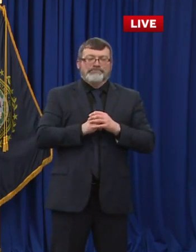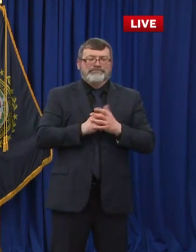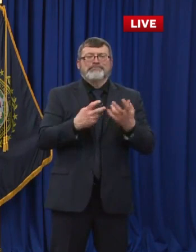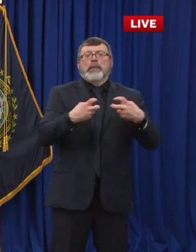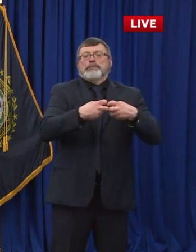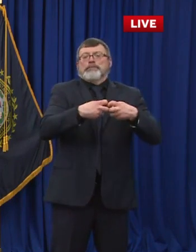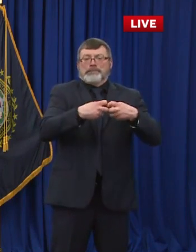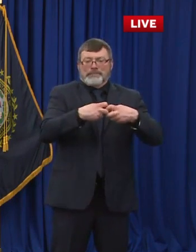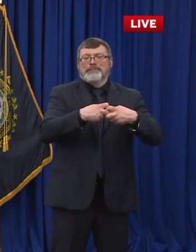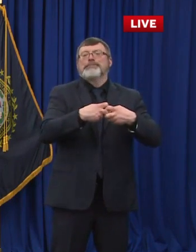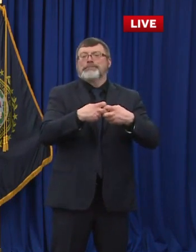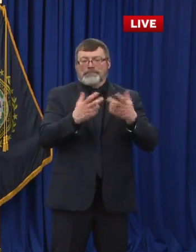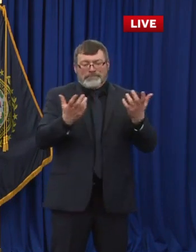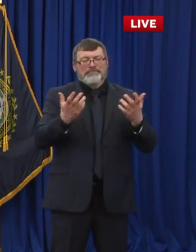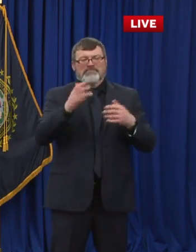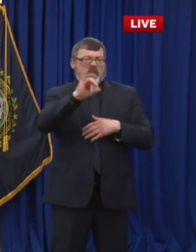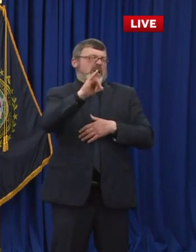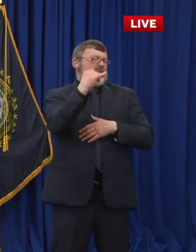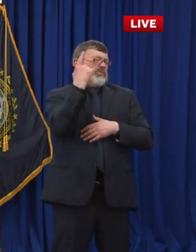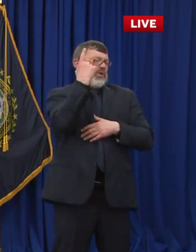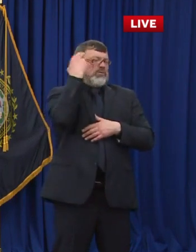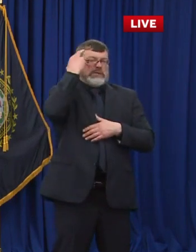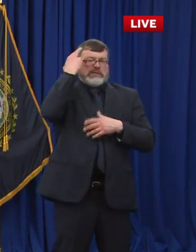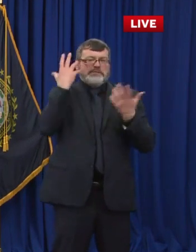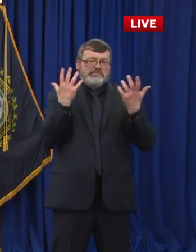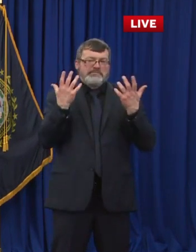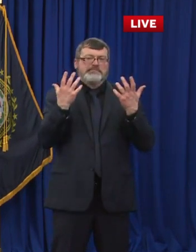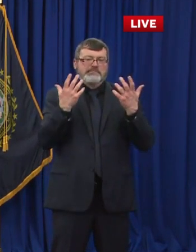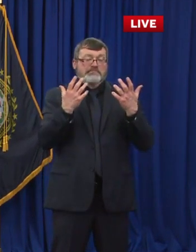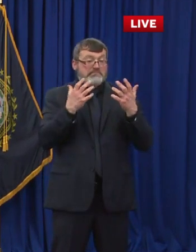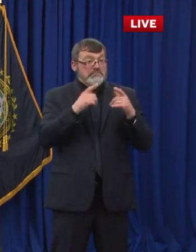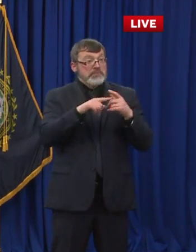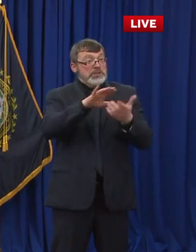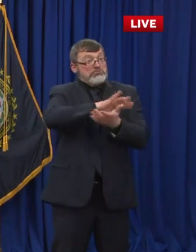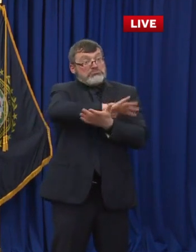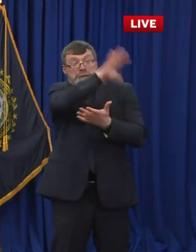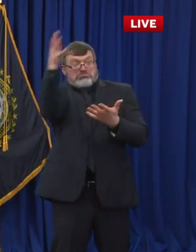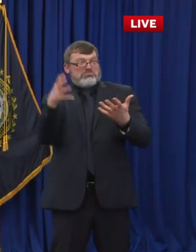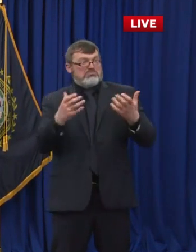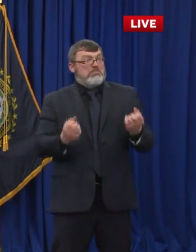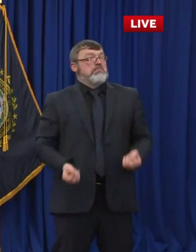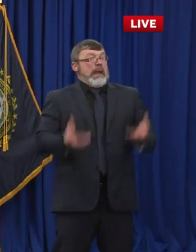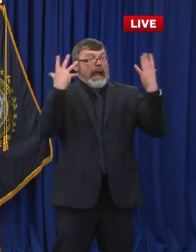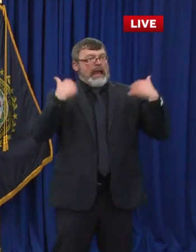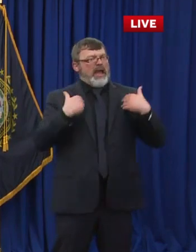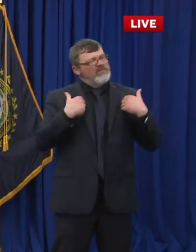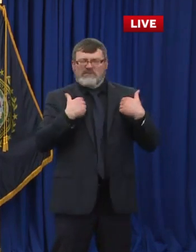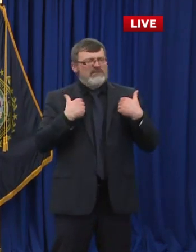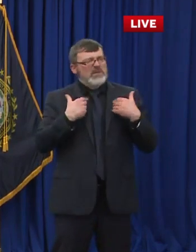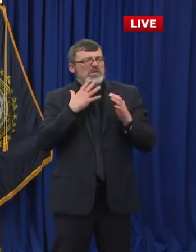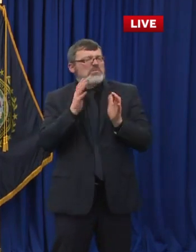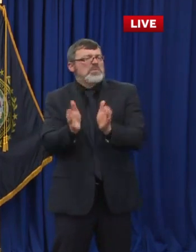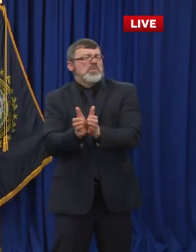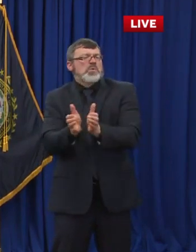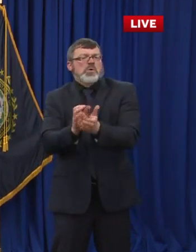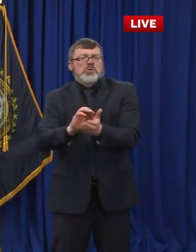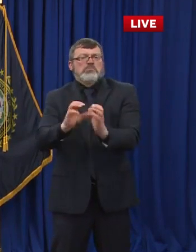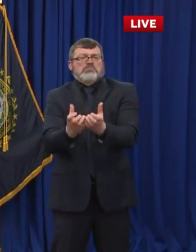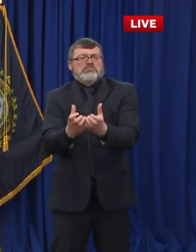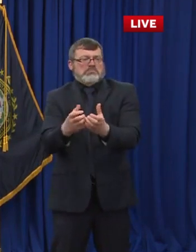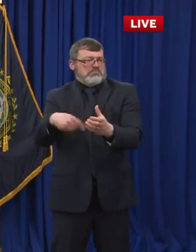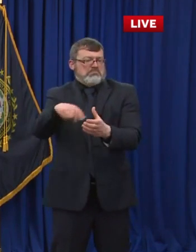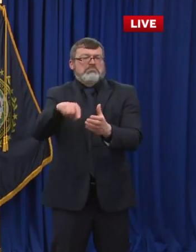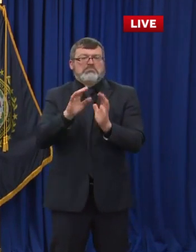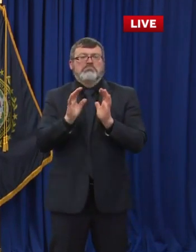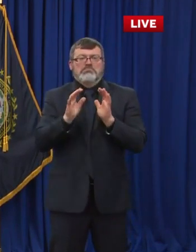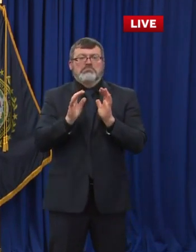reasons why that happens, but it really is a very small percentage of folks. So, you know, we just ask them to reach out and contact us as best they can. And again, we'll work